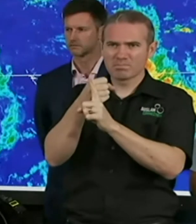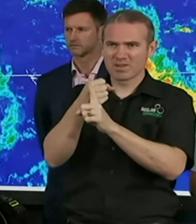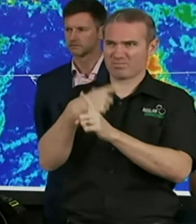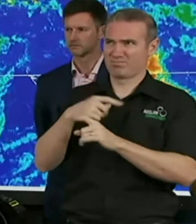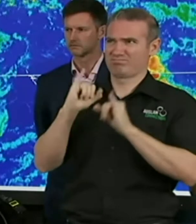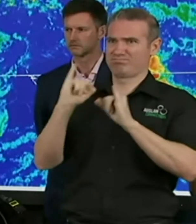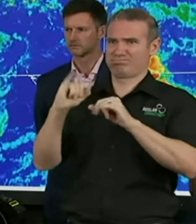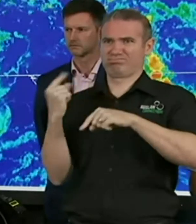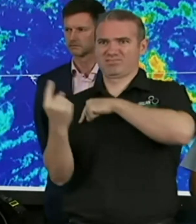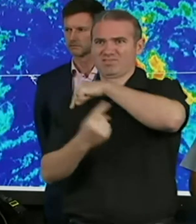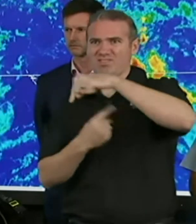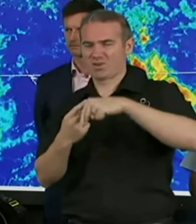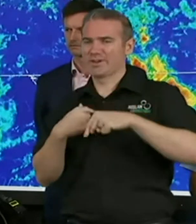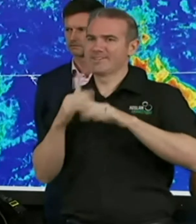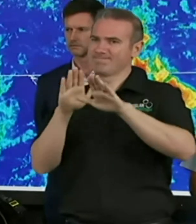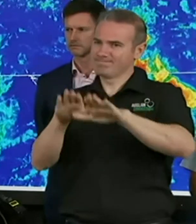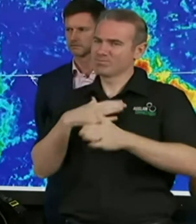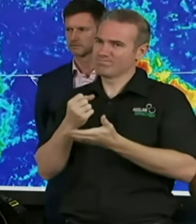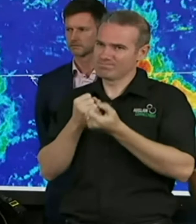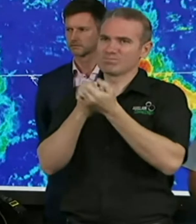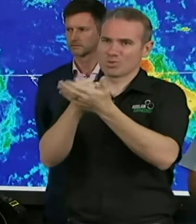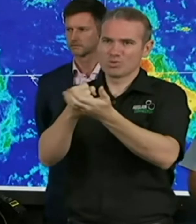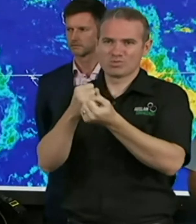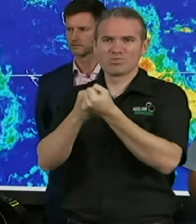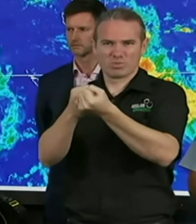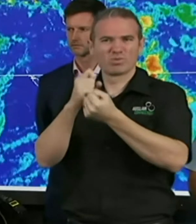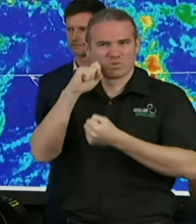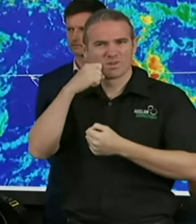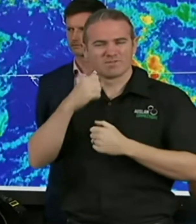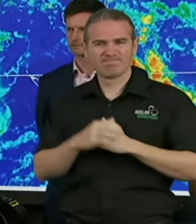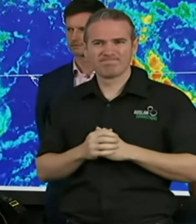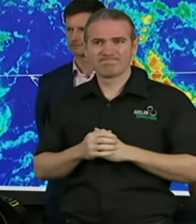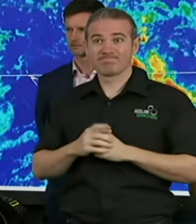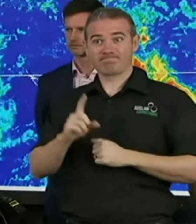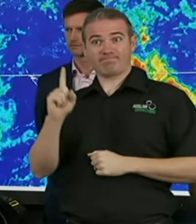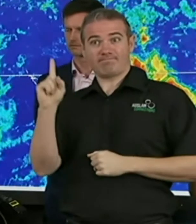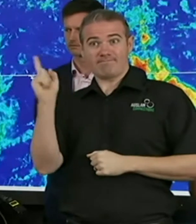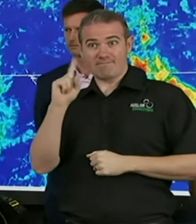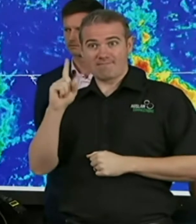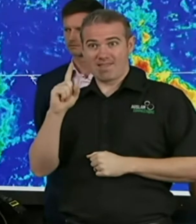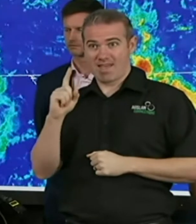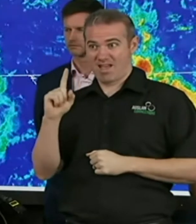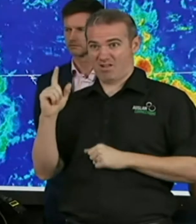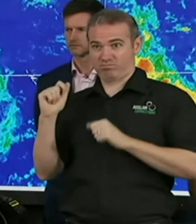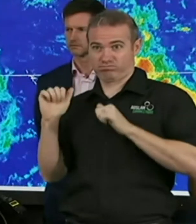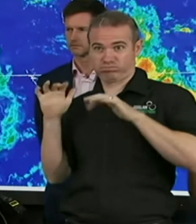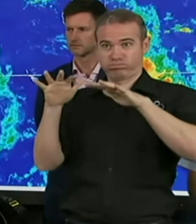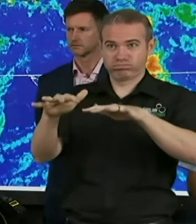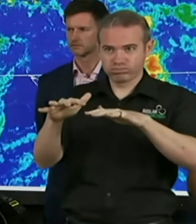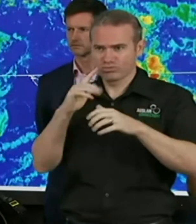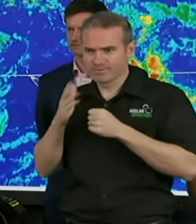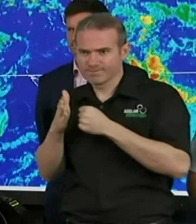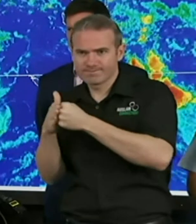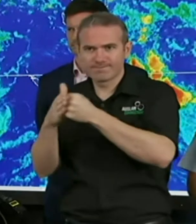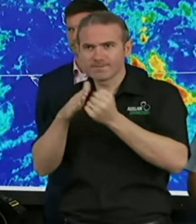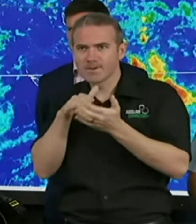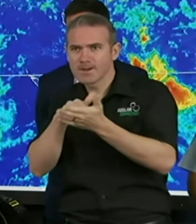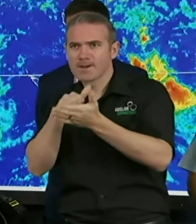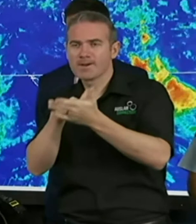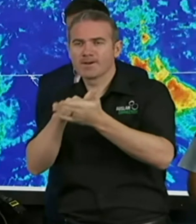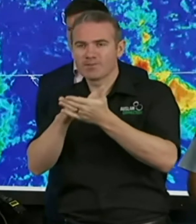cyclone. And that is why we are now moving into the recovery phase and families come first.